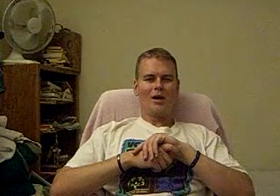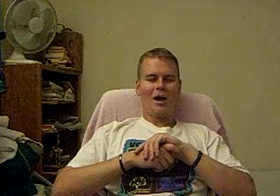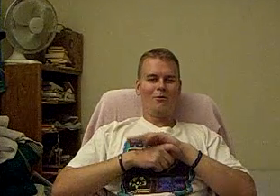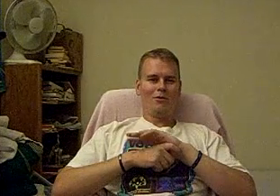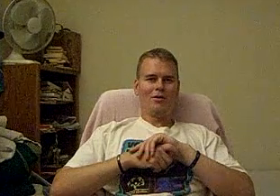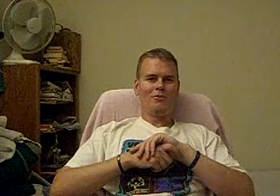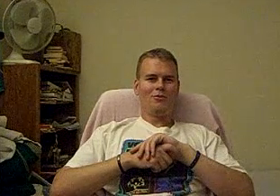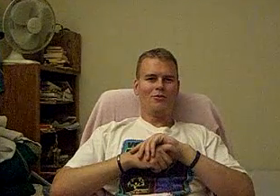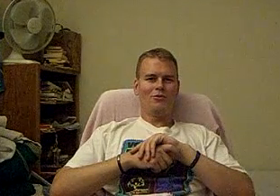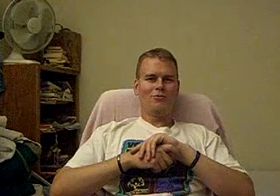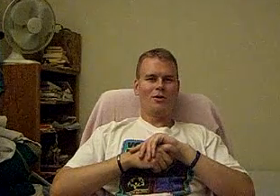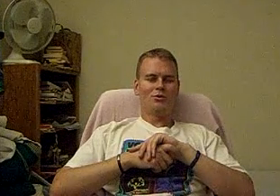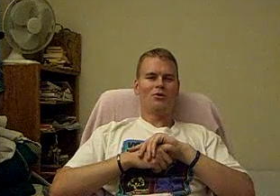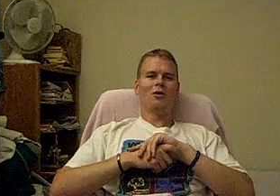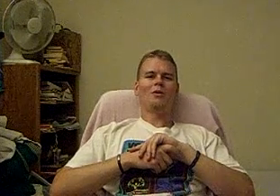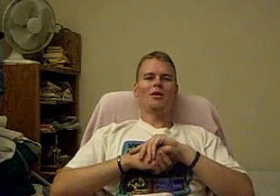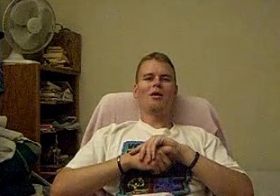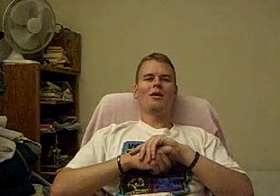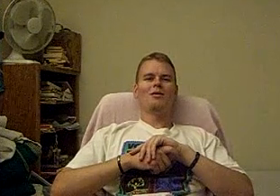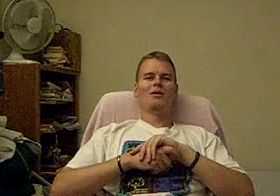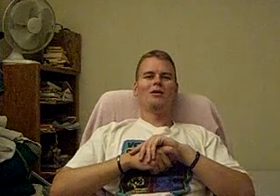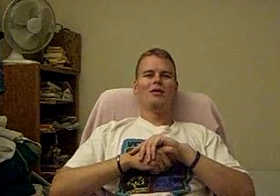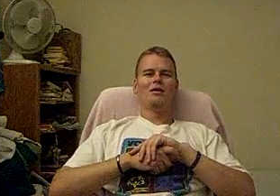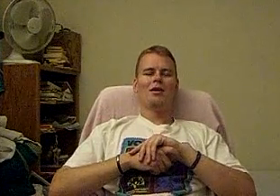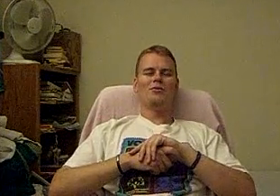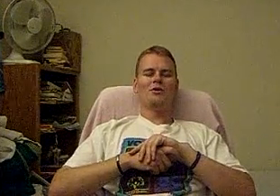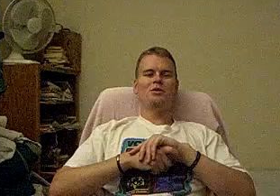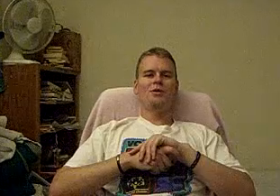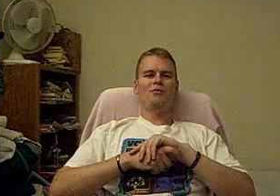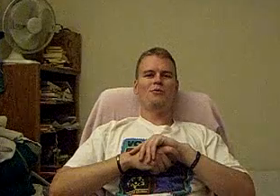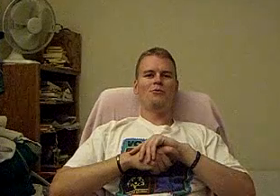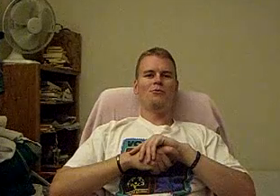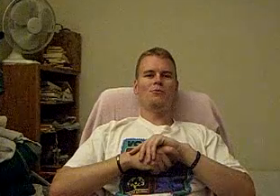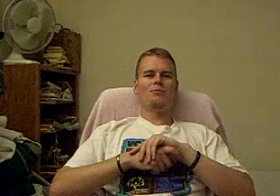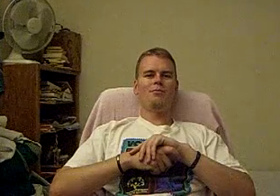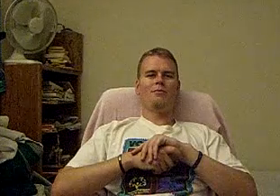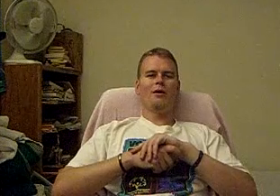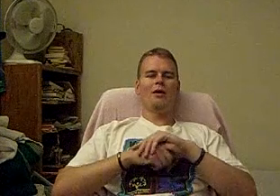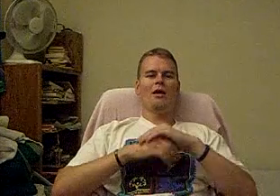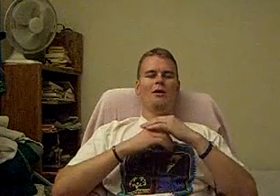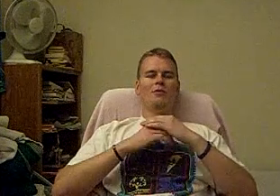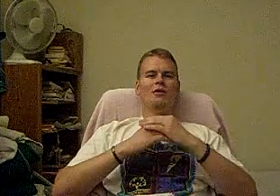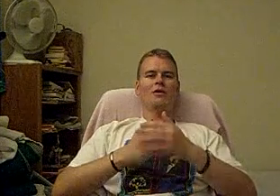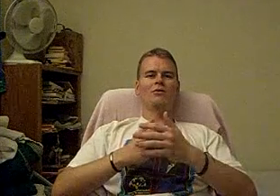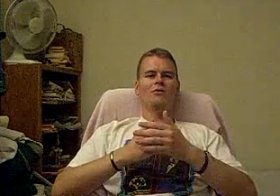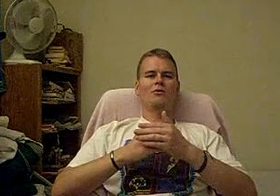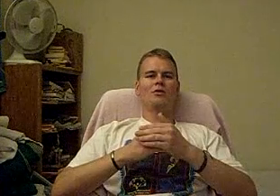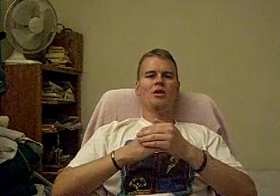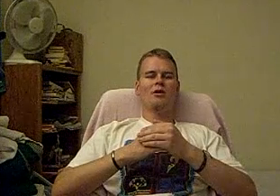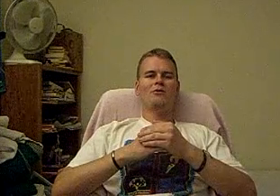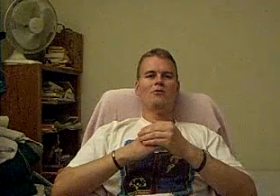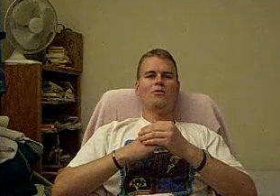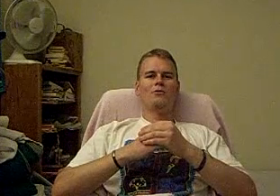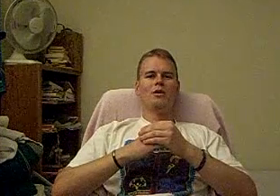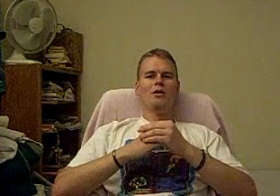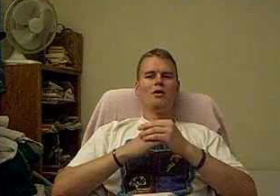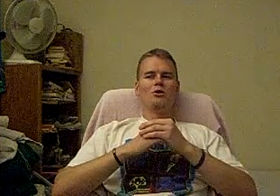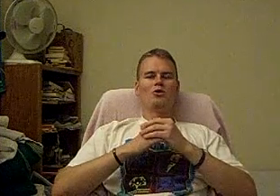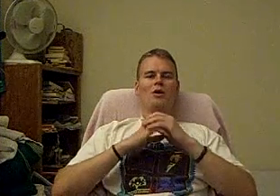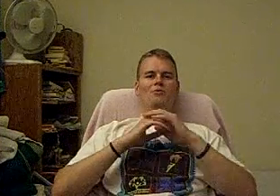I would love to watch a program like that. And especially if you gave the contestants the chance to try as